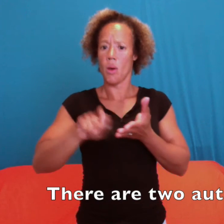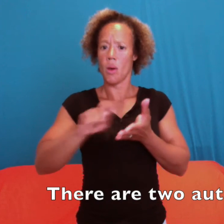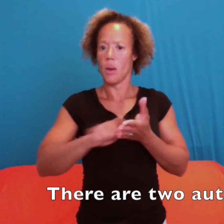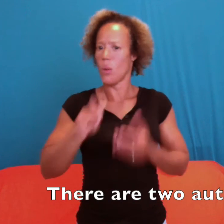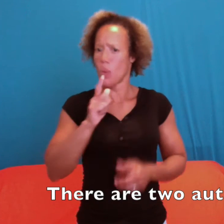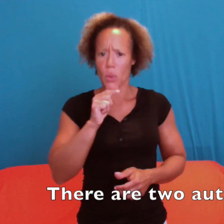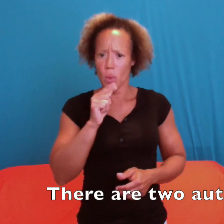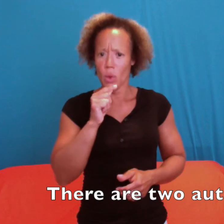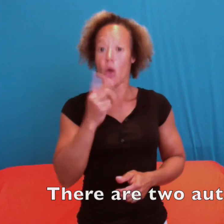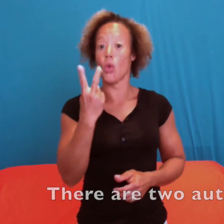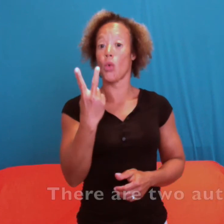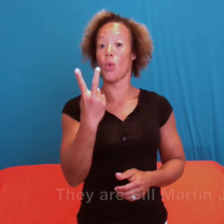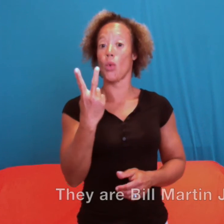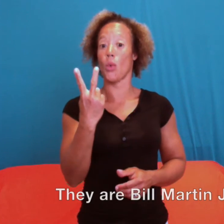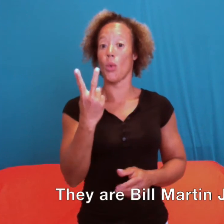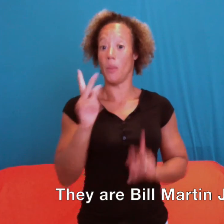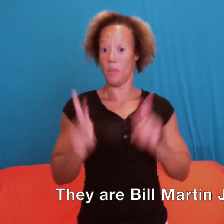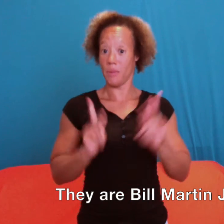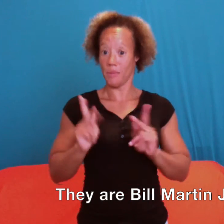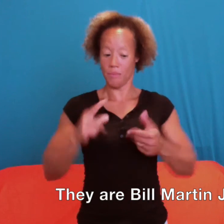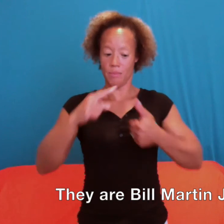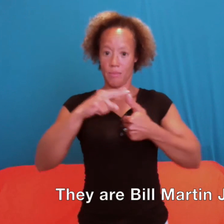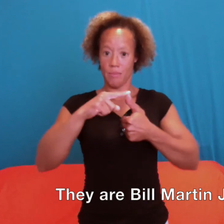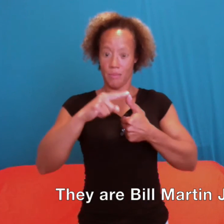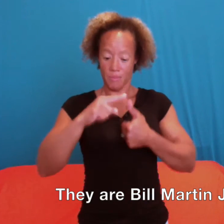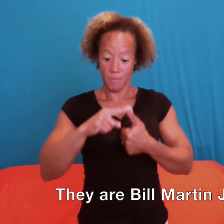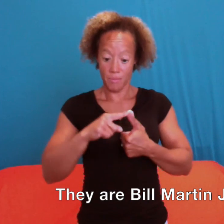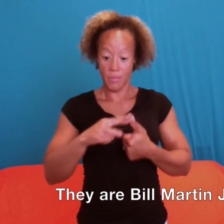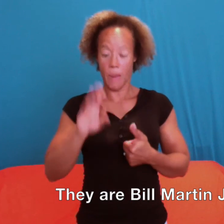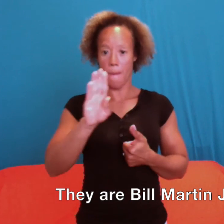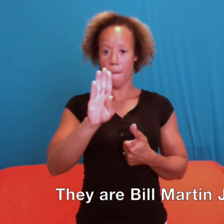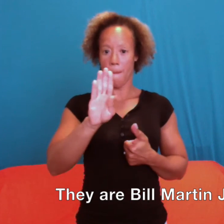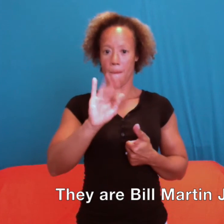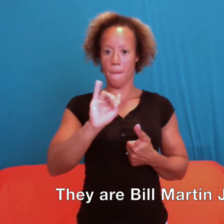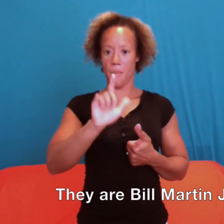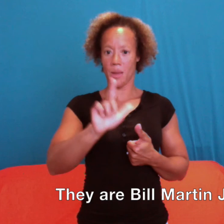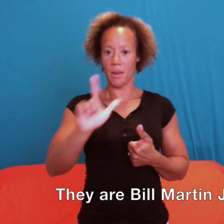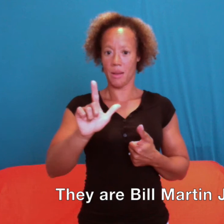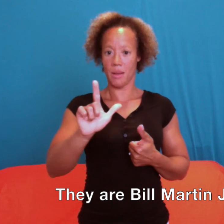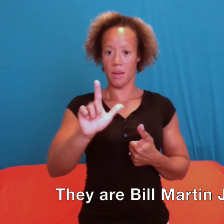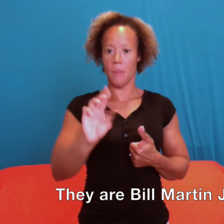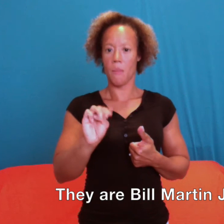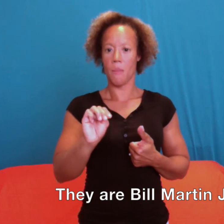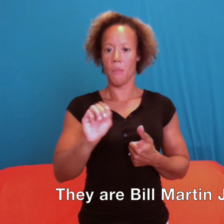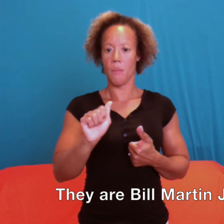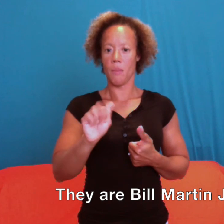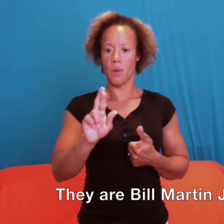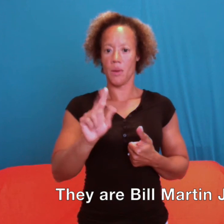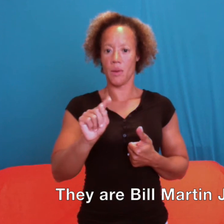There are two authors. The first is Bill Martin, Jr.